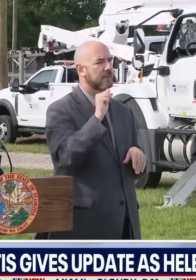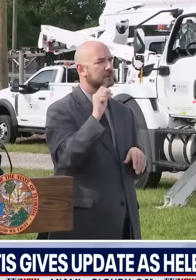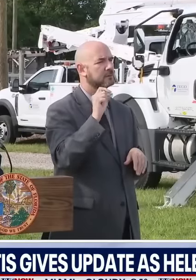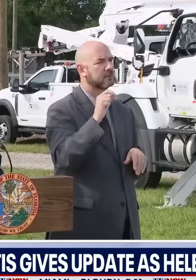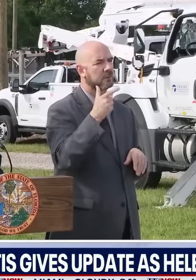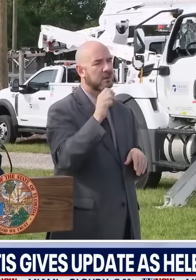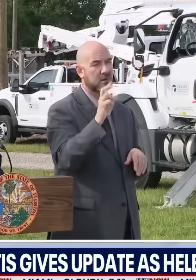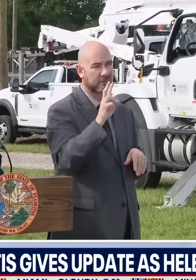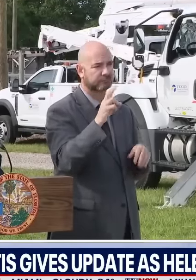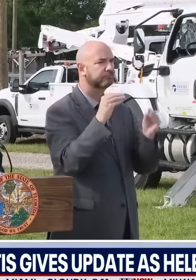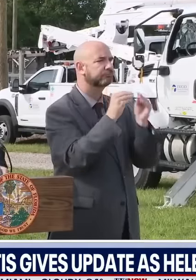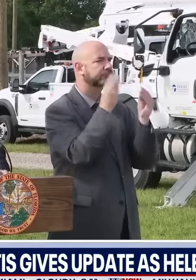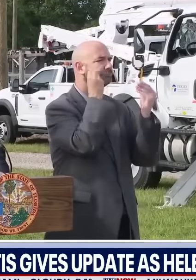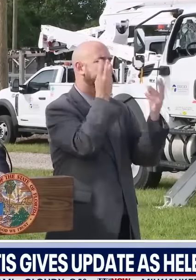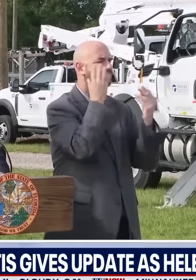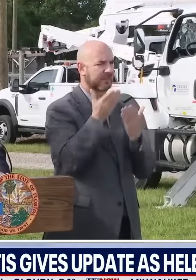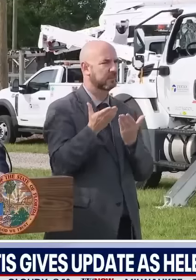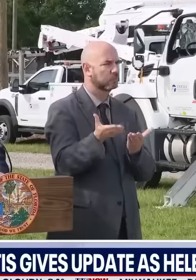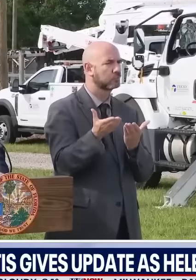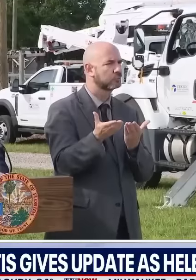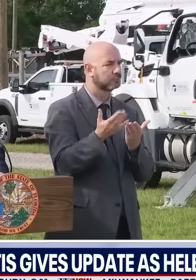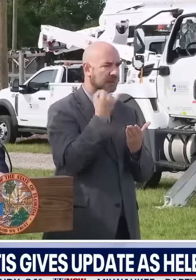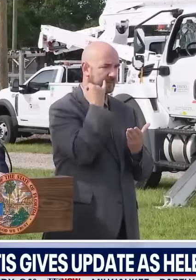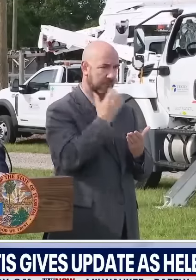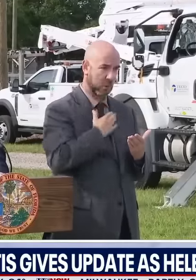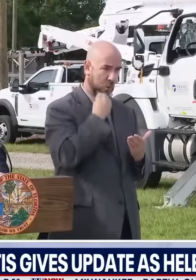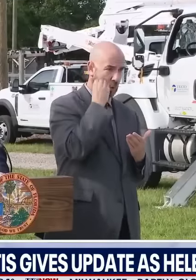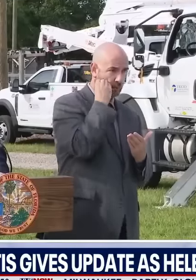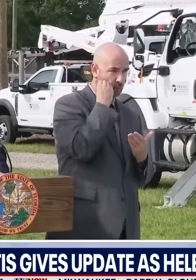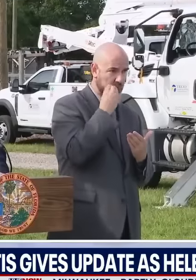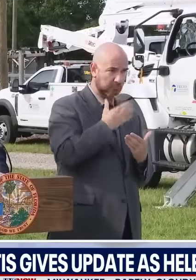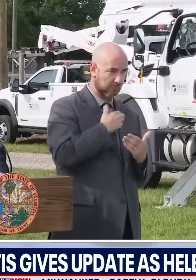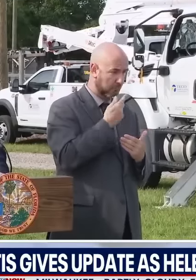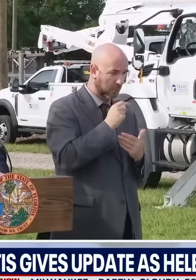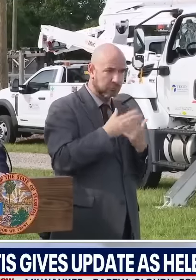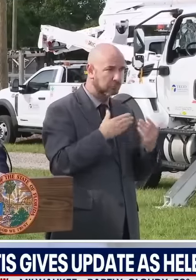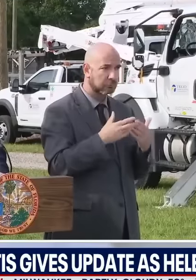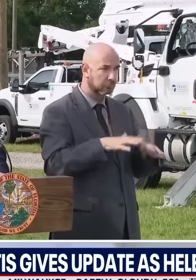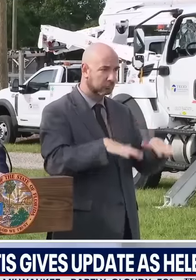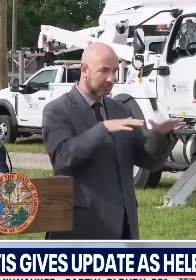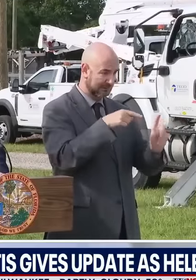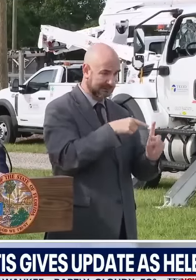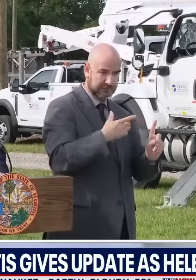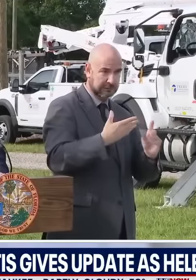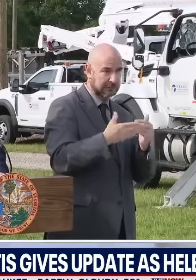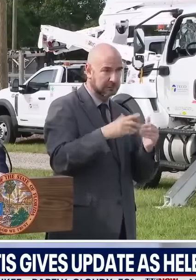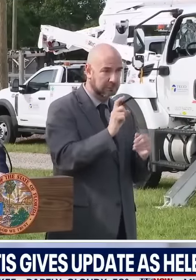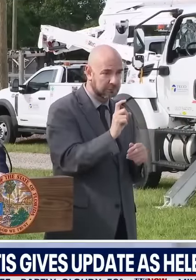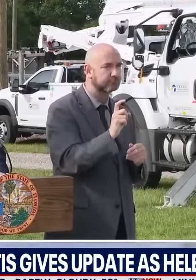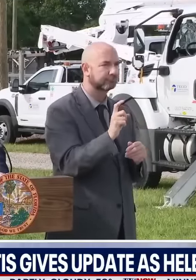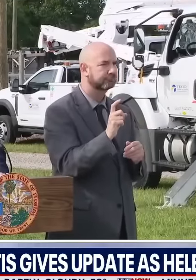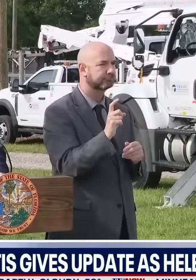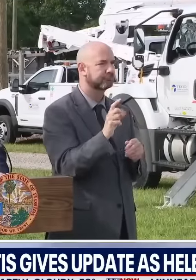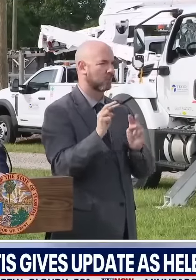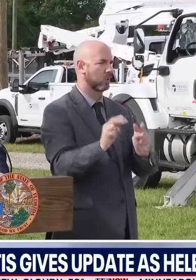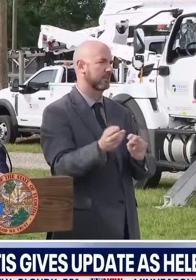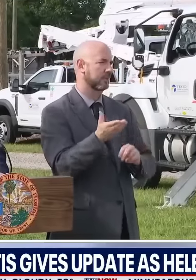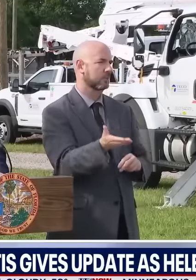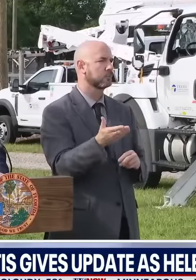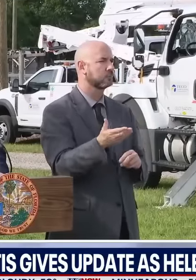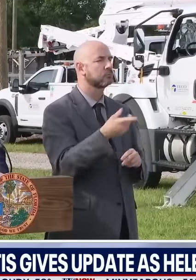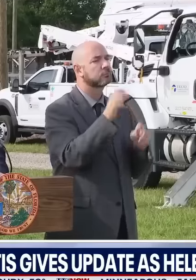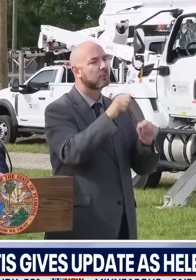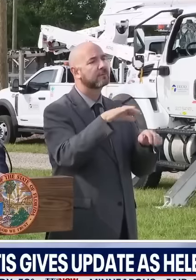floridadisaster.org backslash shelters so that you can see what is available in your area. Now,